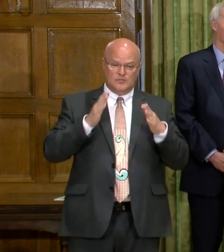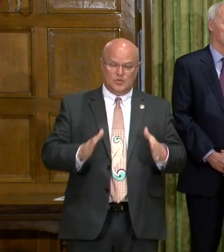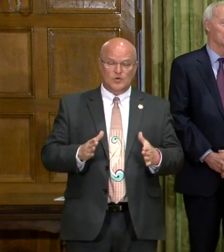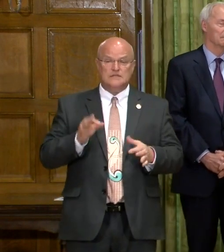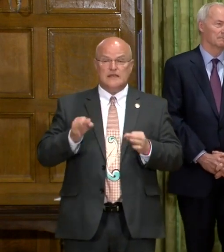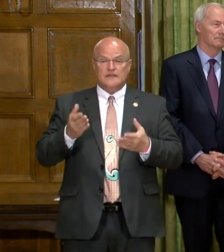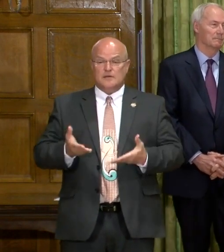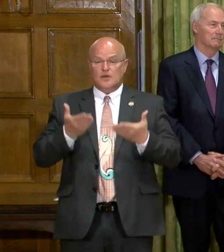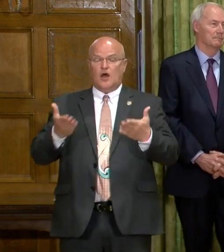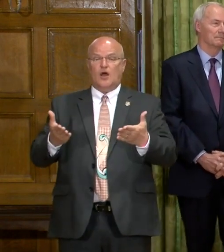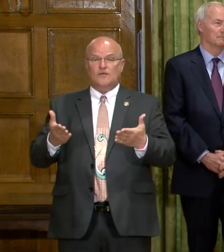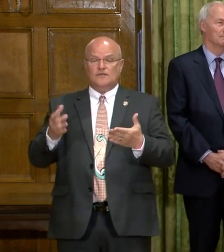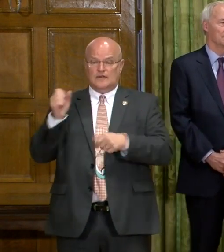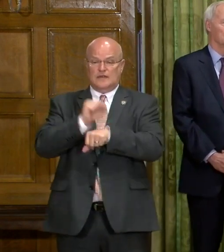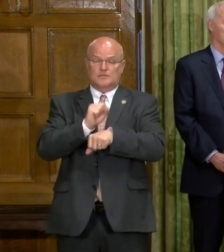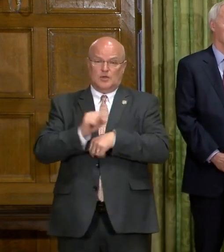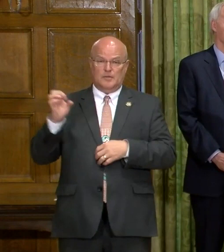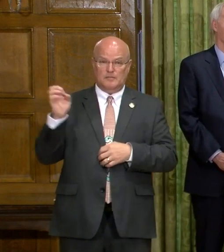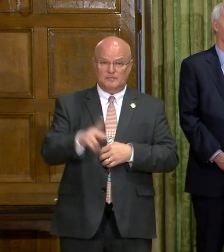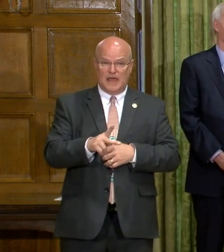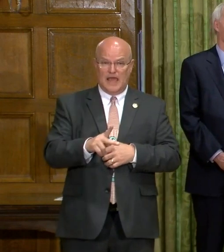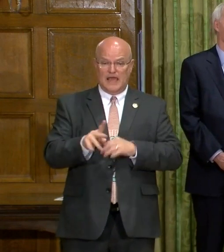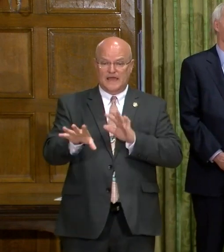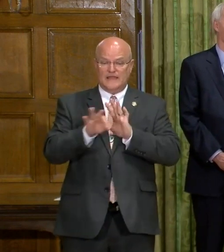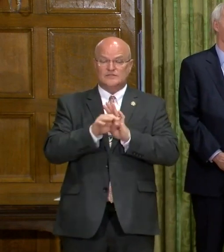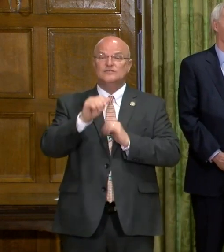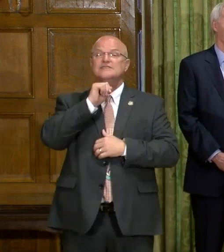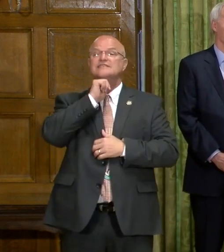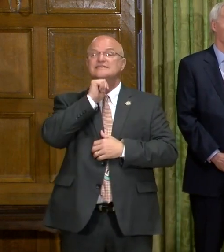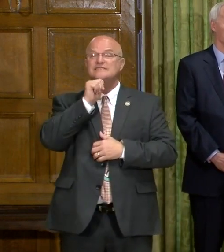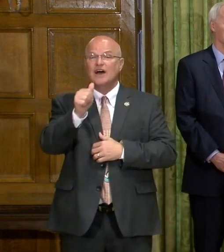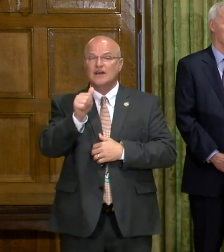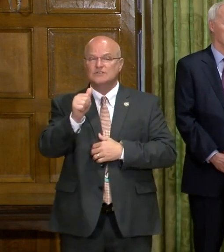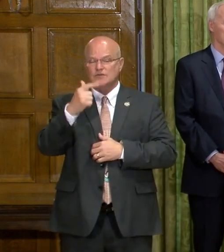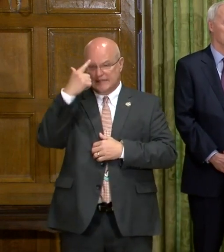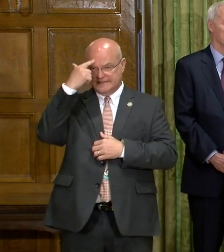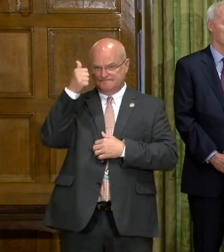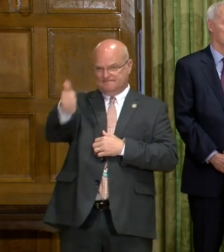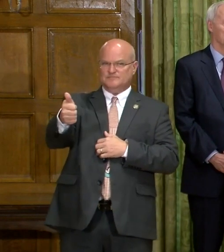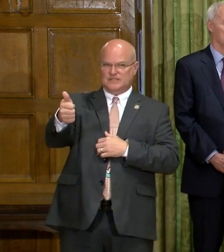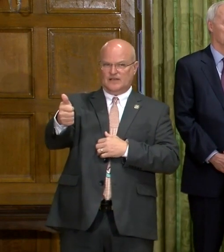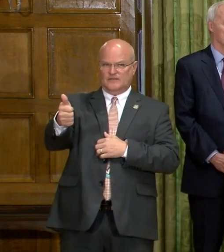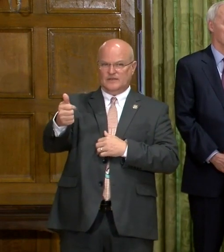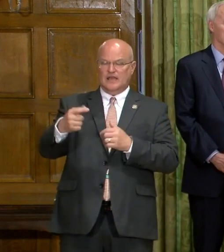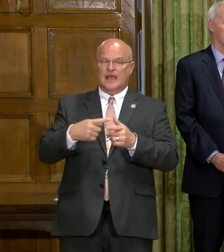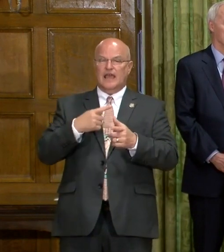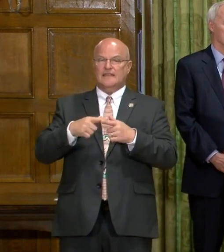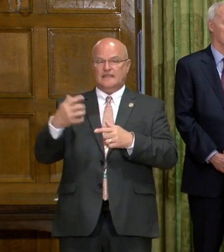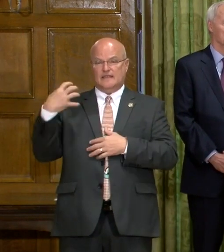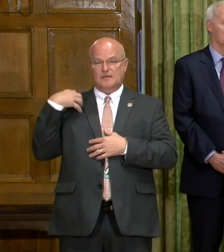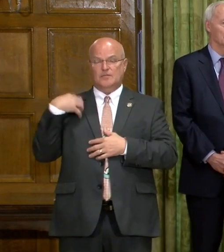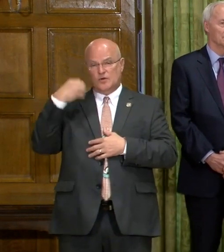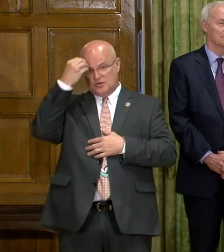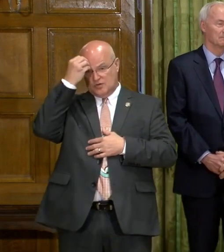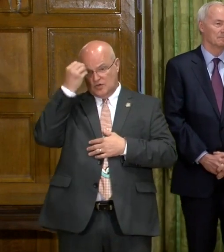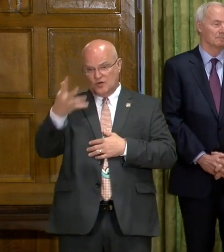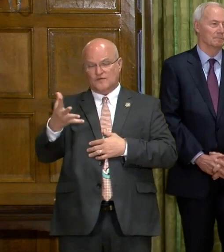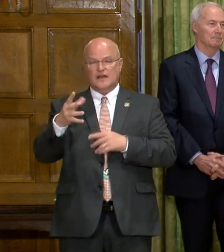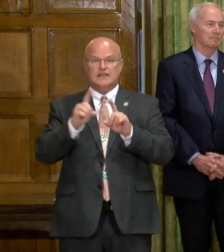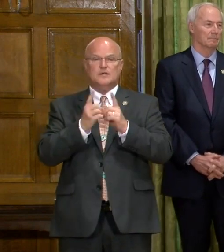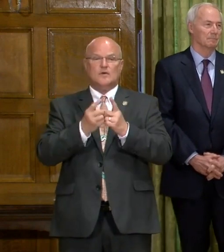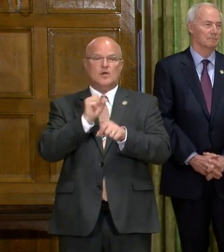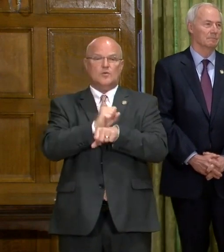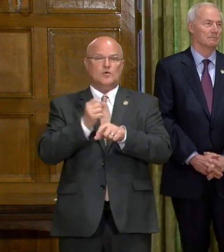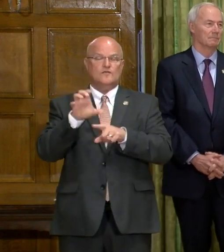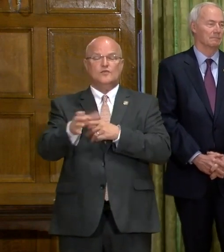offered their employment back and they choose not to, then that is on their own doing. And then it is on the employer to notify the Department